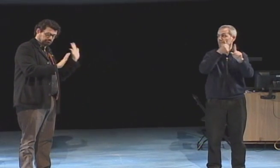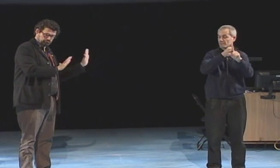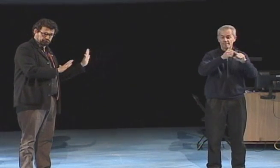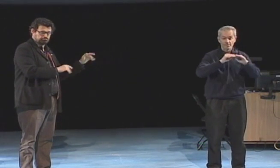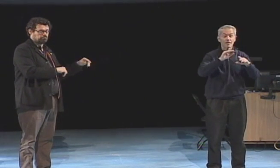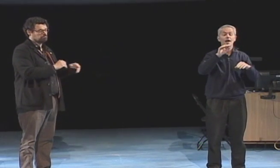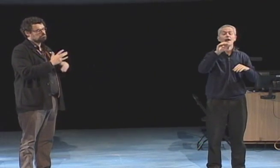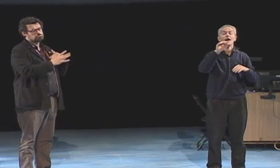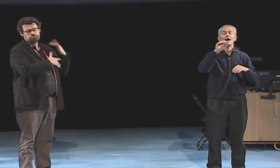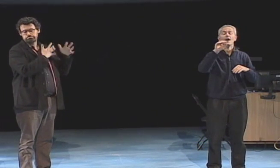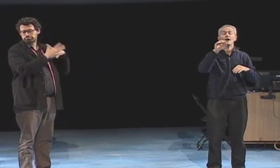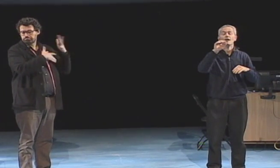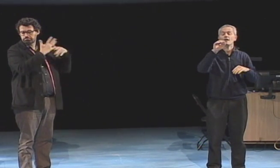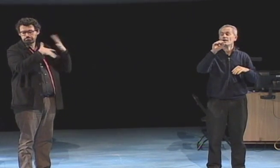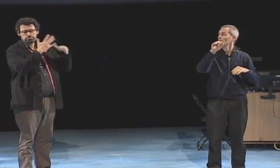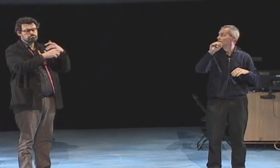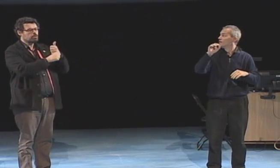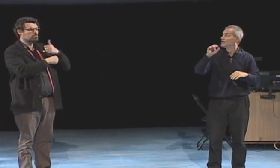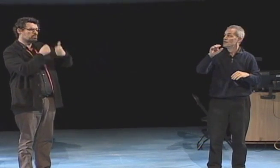would respond